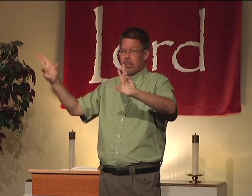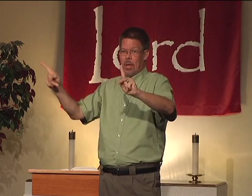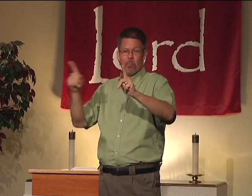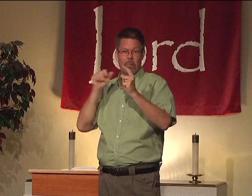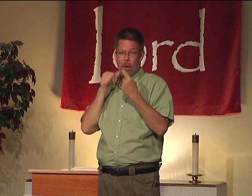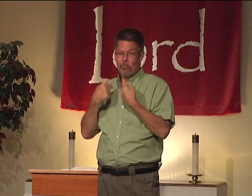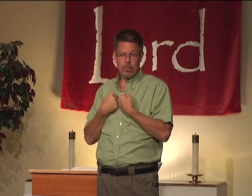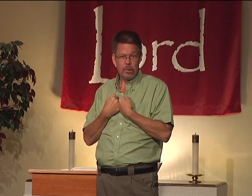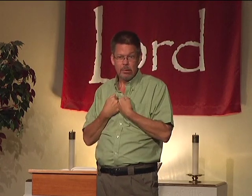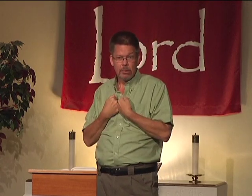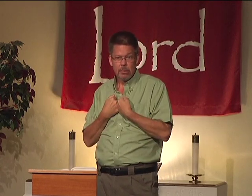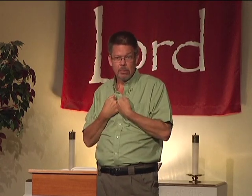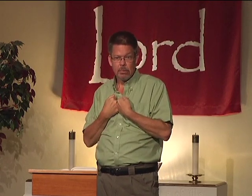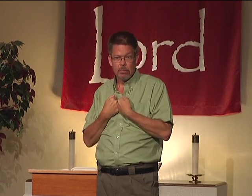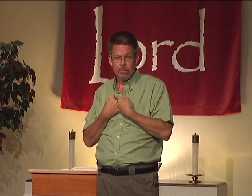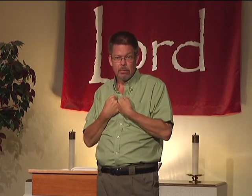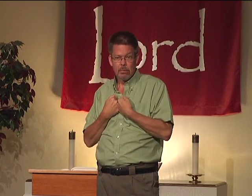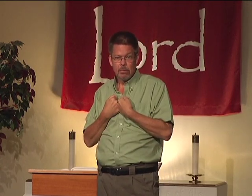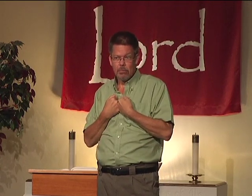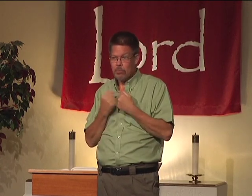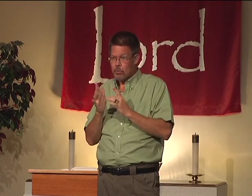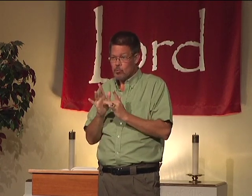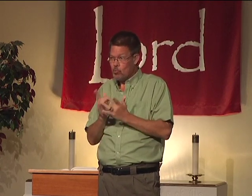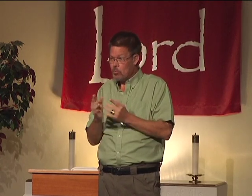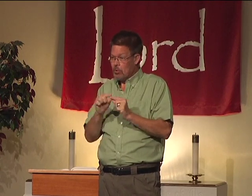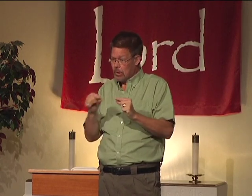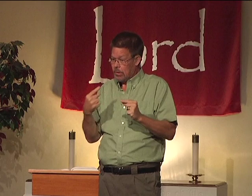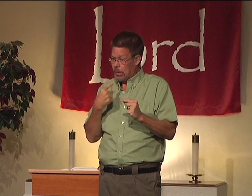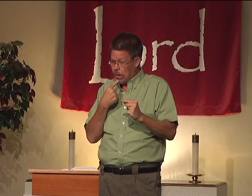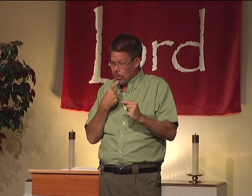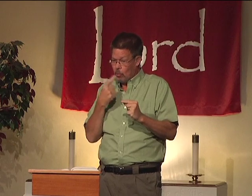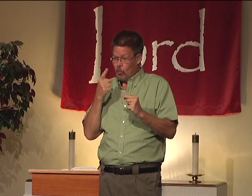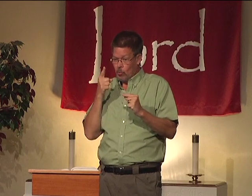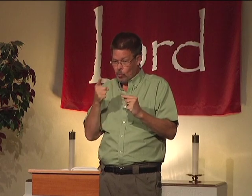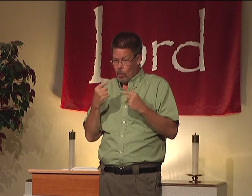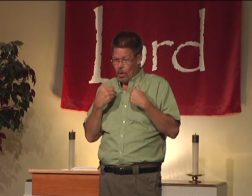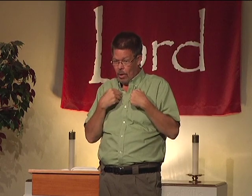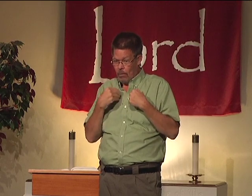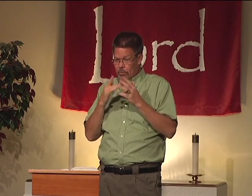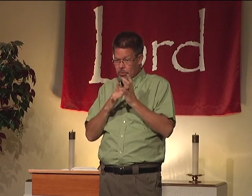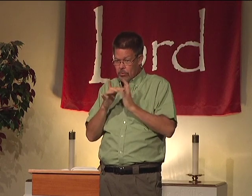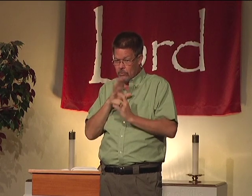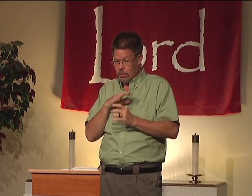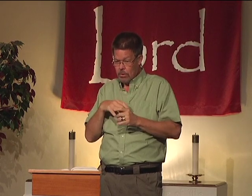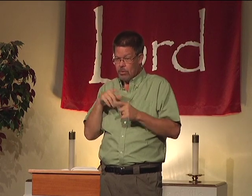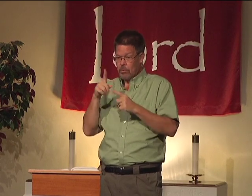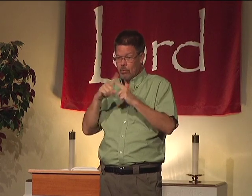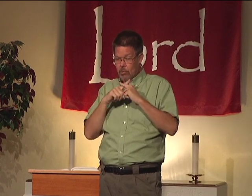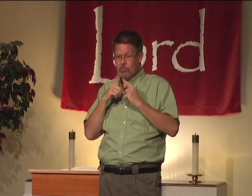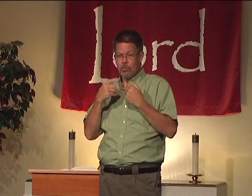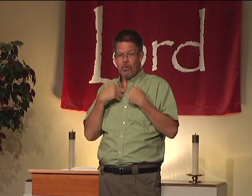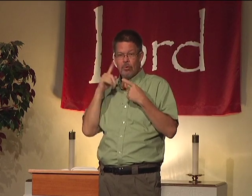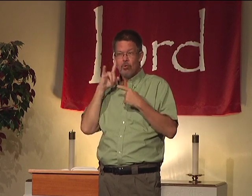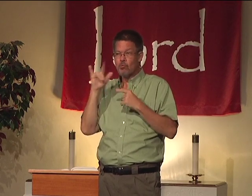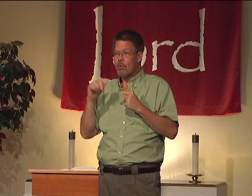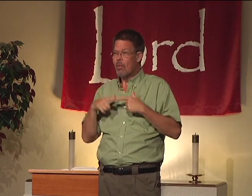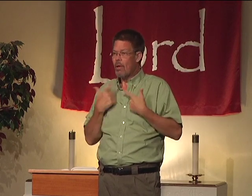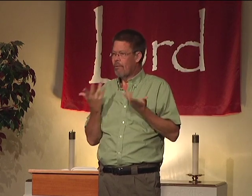Those are the ones who messed up, not me. Scripture says you have Jesus Christ in your heart